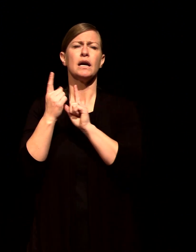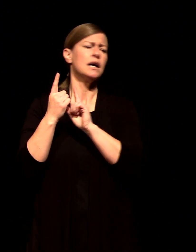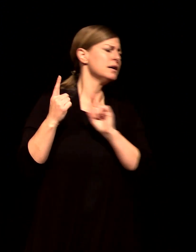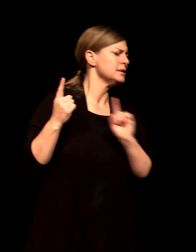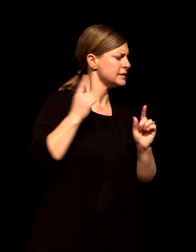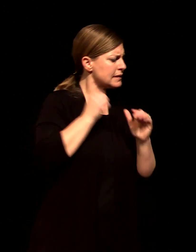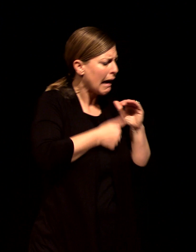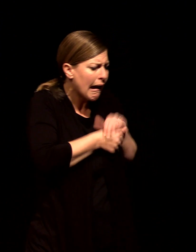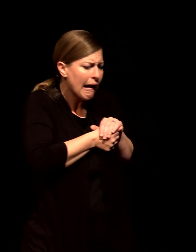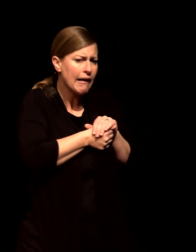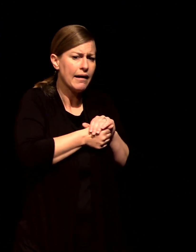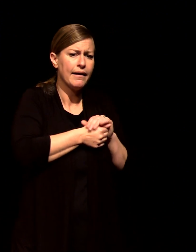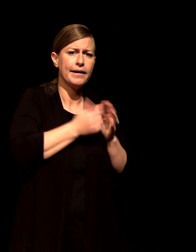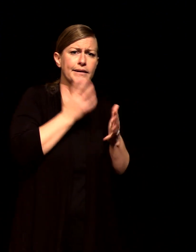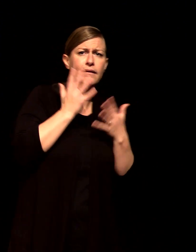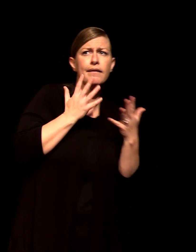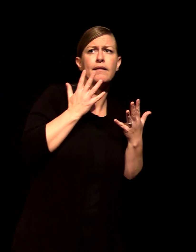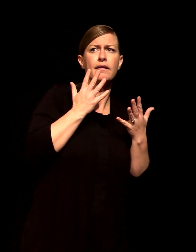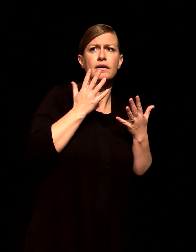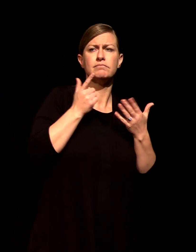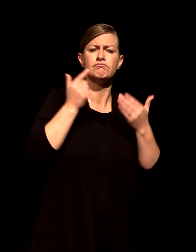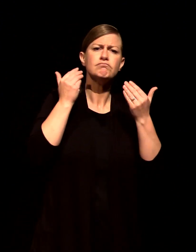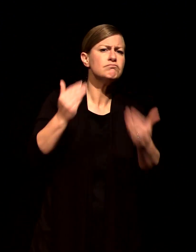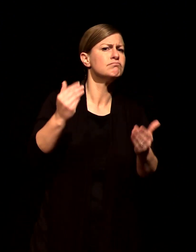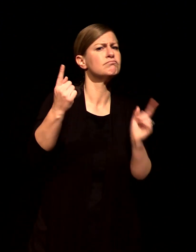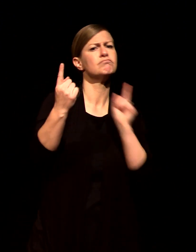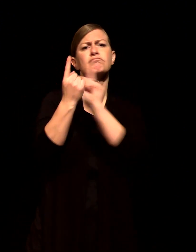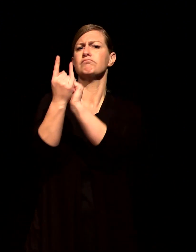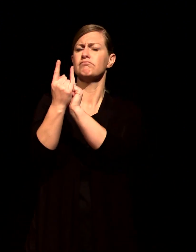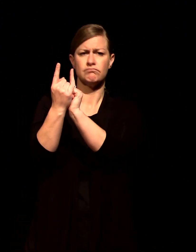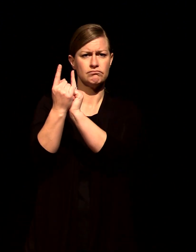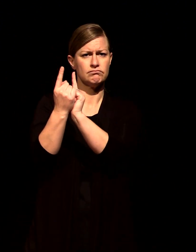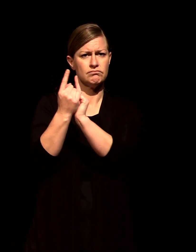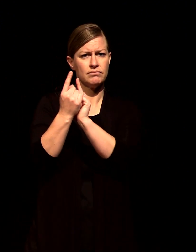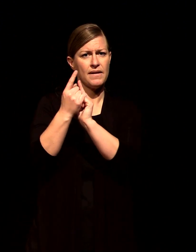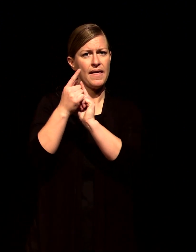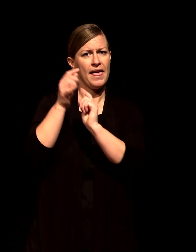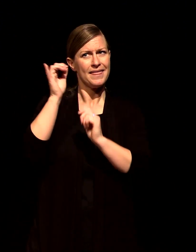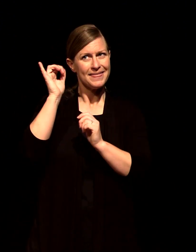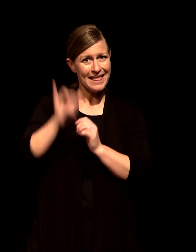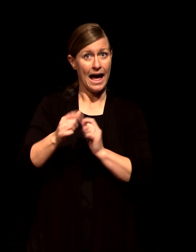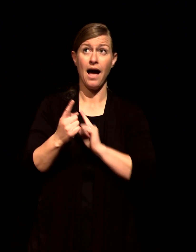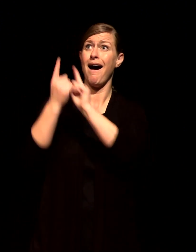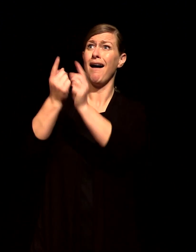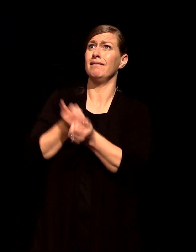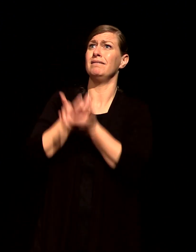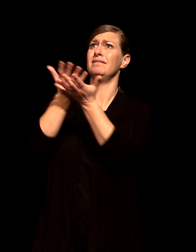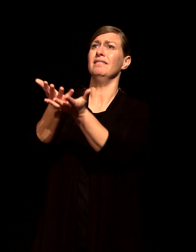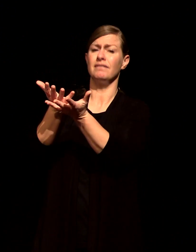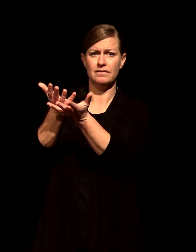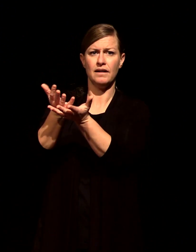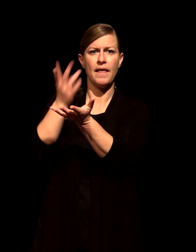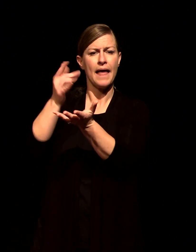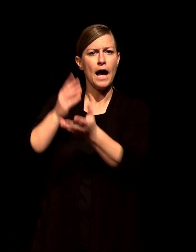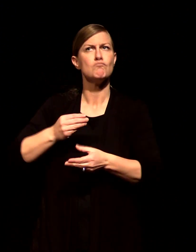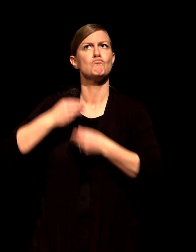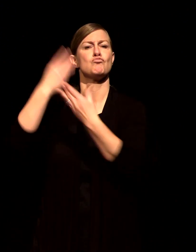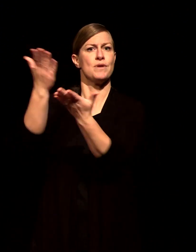to him with this but understand that this brings him joy so don't have that mental picture of an angry